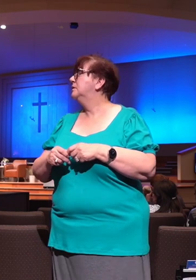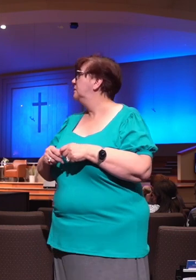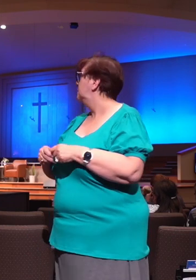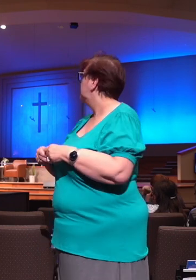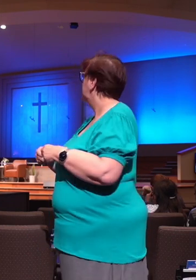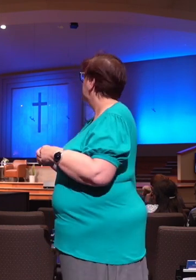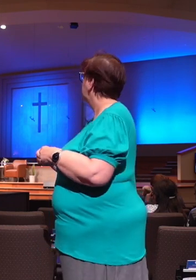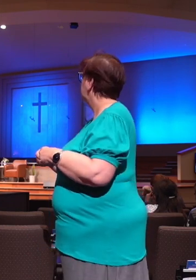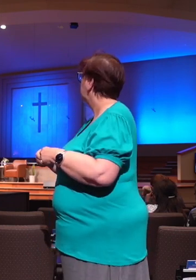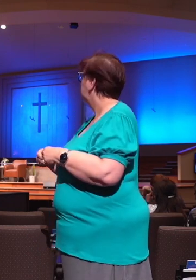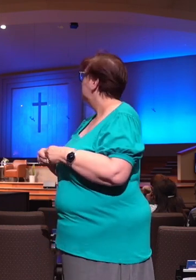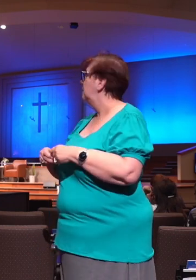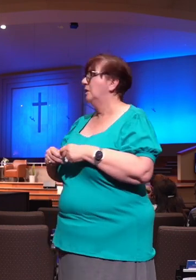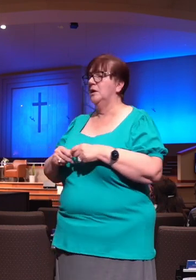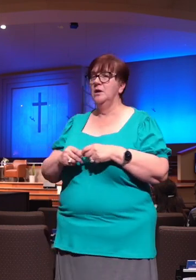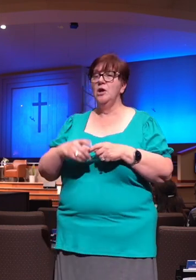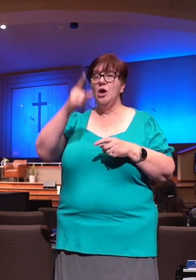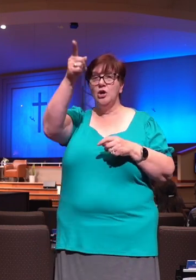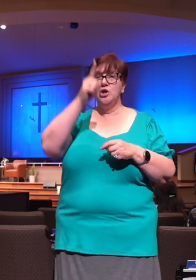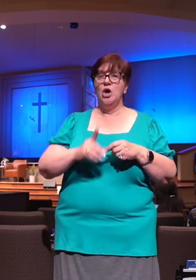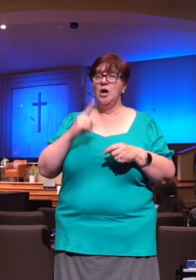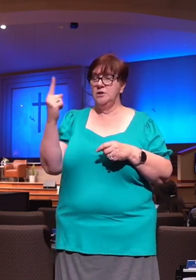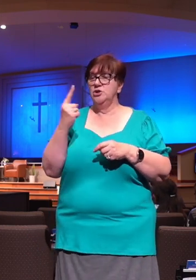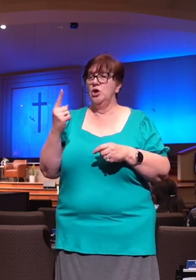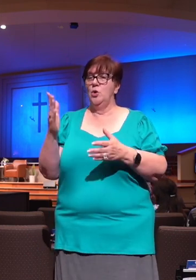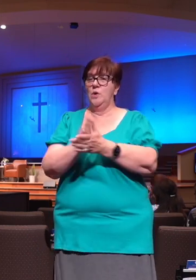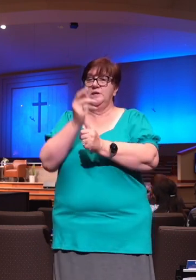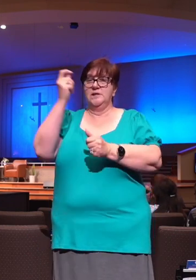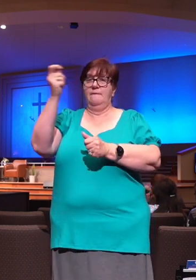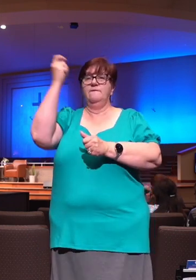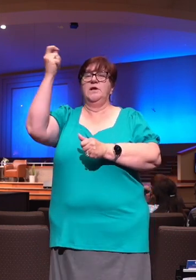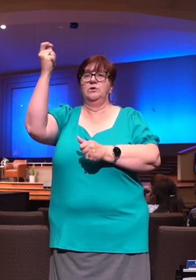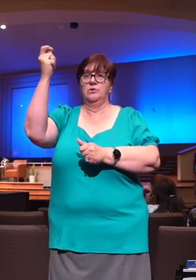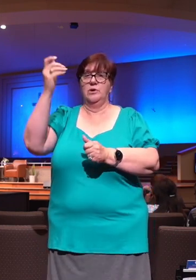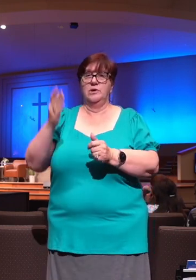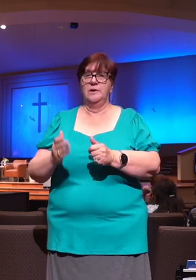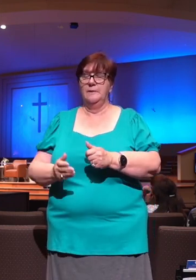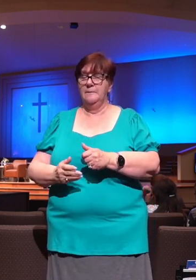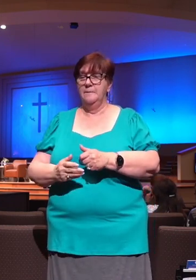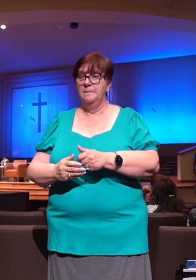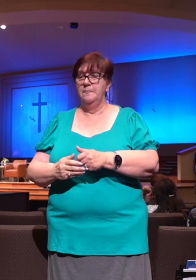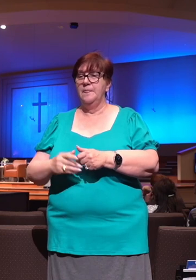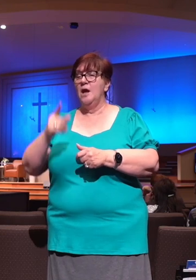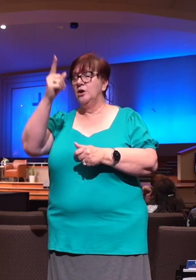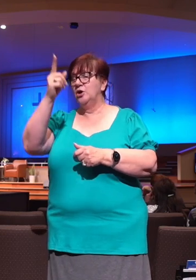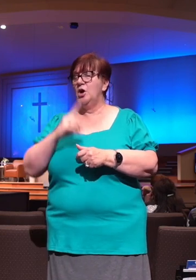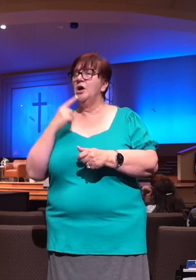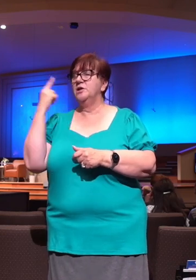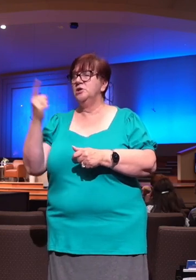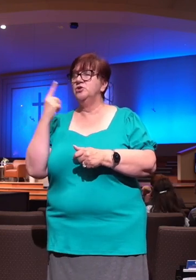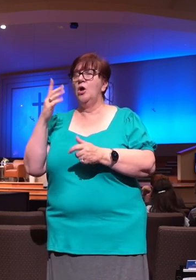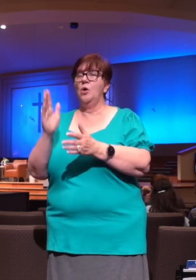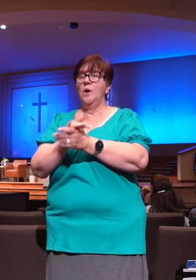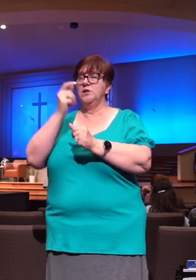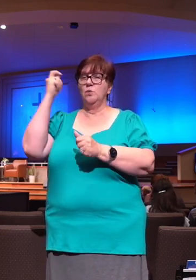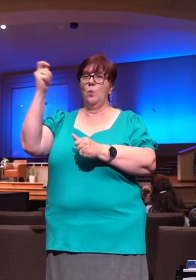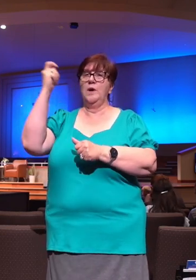that Jesus conquers. He's conquered death, hell, and the grave. And he is victorious. And in Christ, we too are victorious.